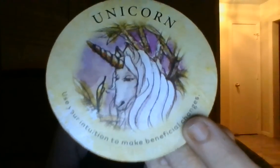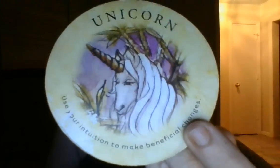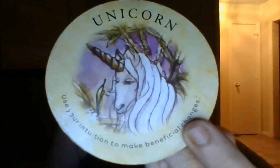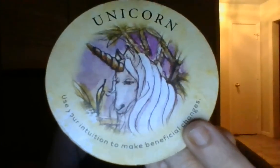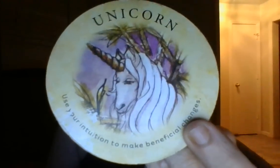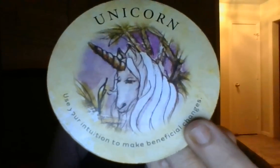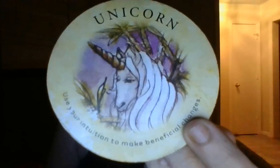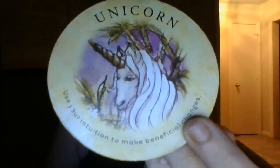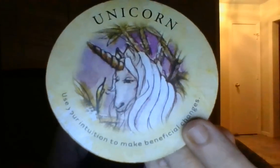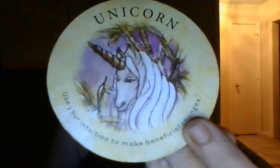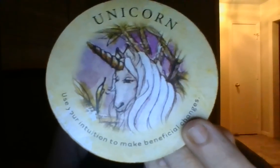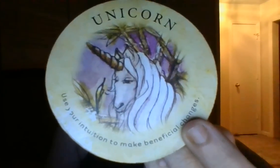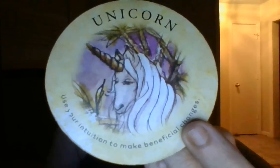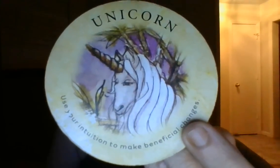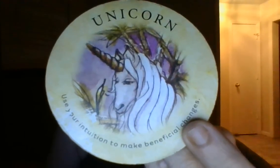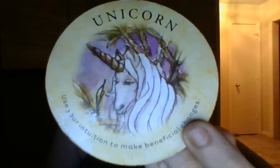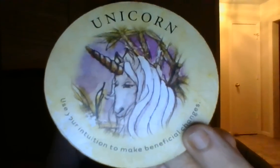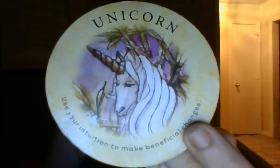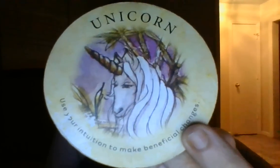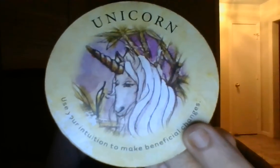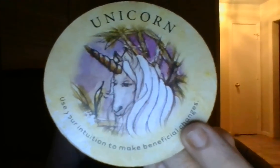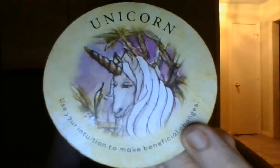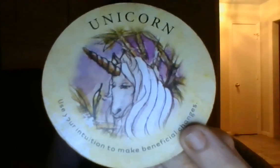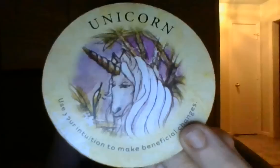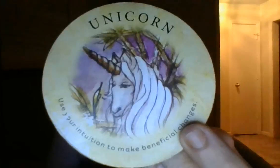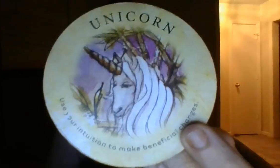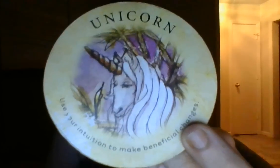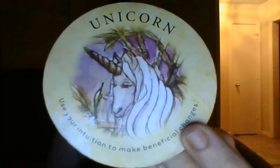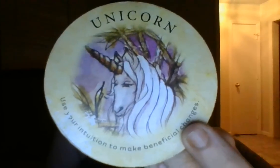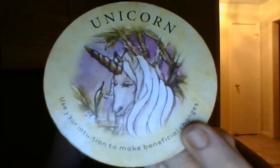open their eyes in such a huge way. things are about to start moving very quickly.